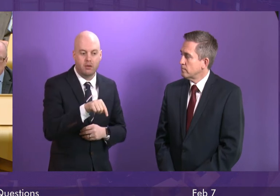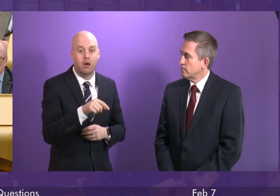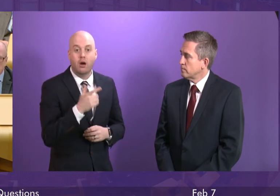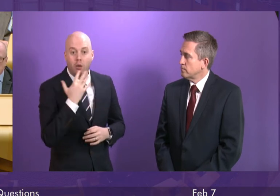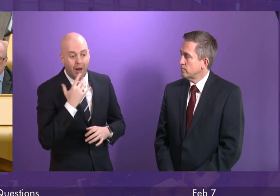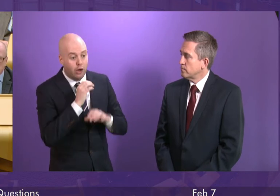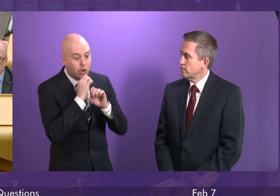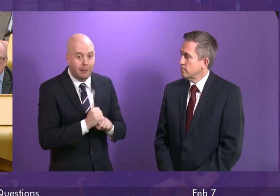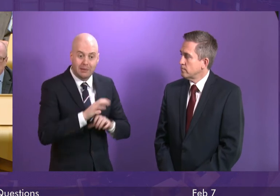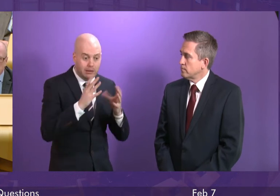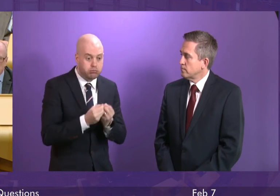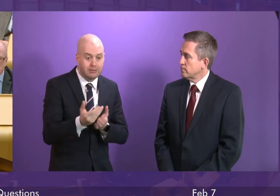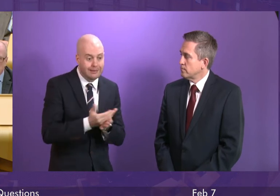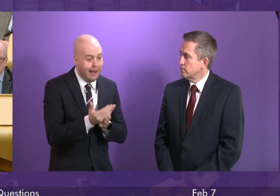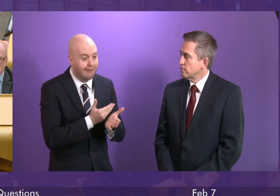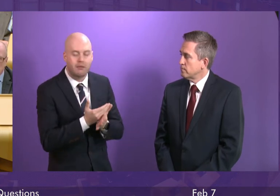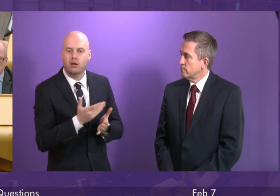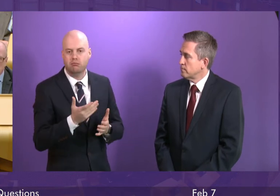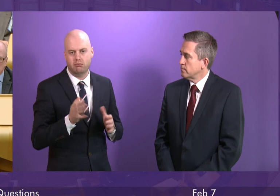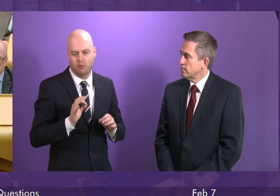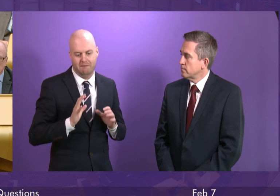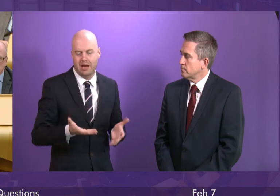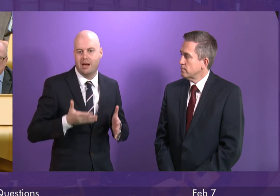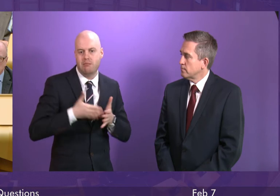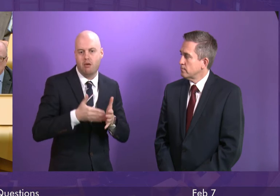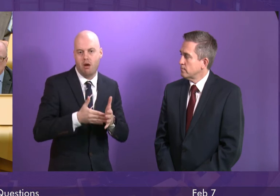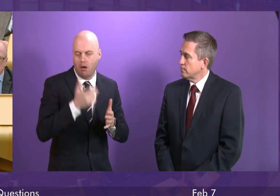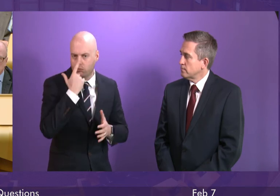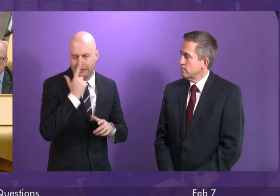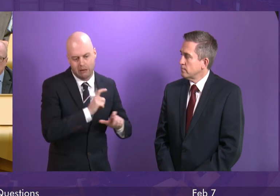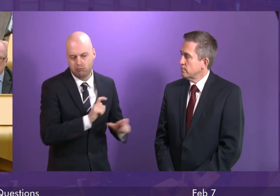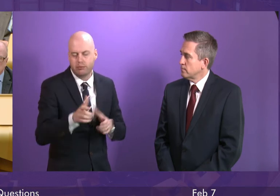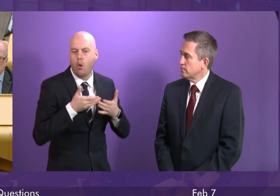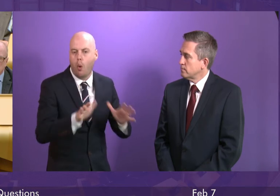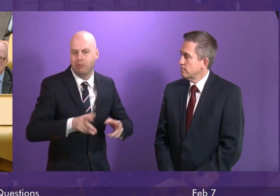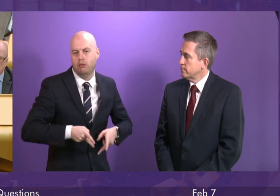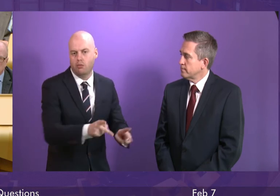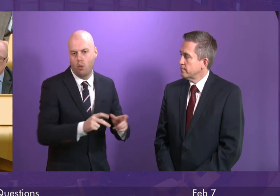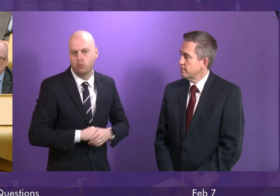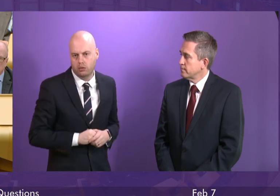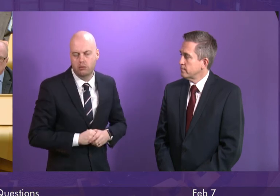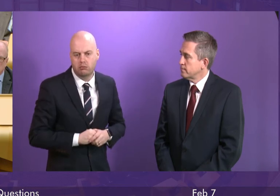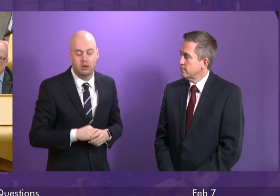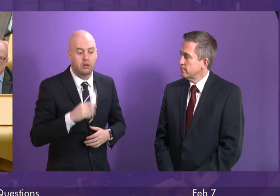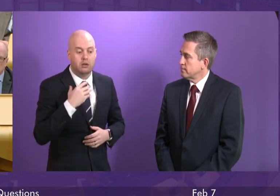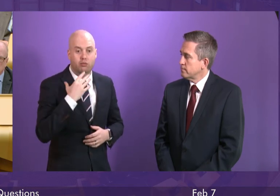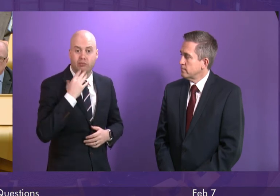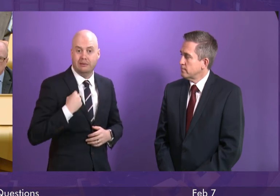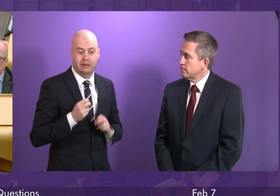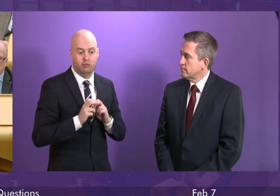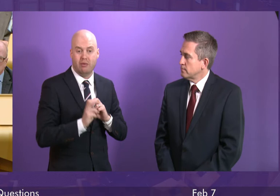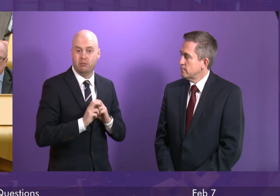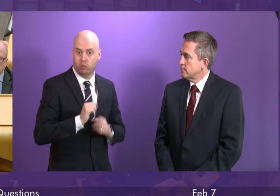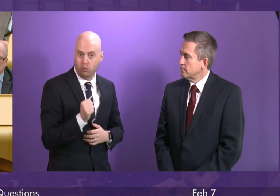received, there is no further barrier to opening the remainder of the road without delay. Over recent months, both Transport Scotland and the